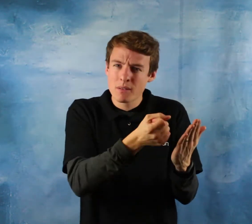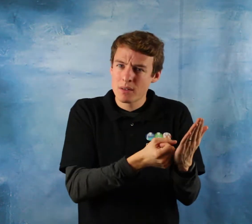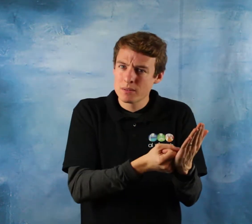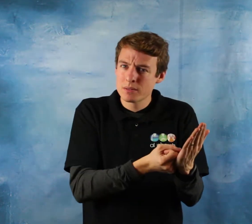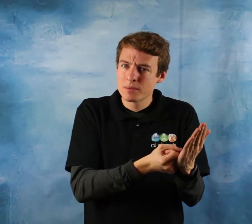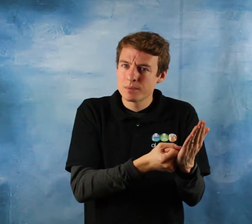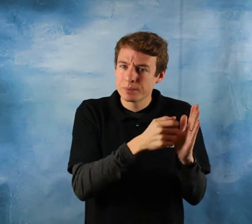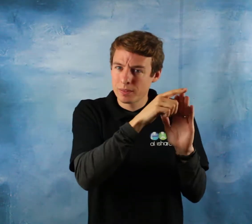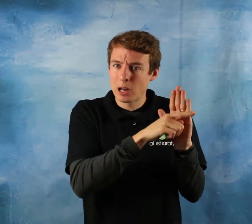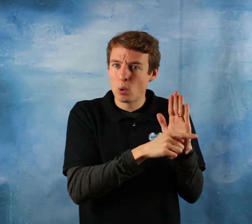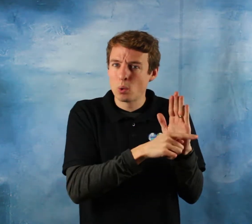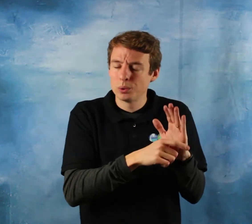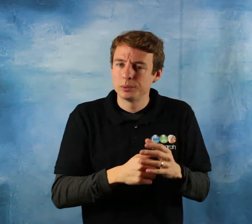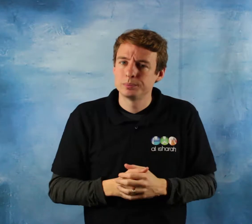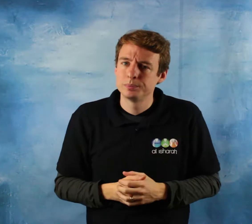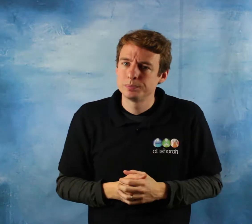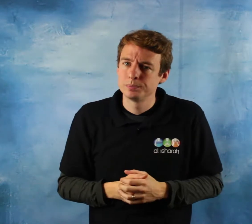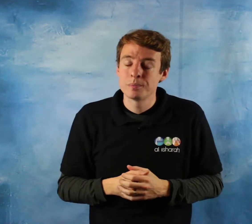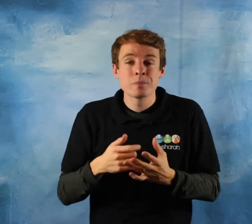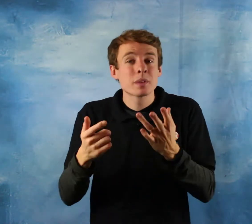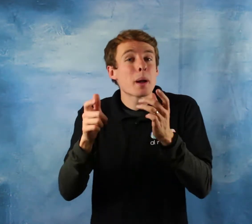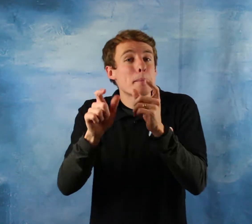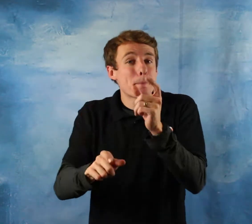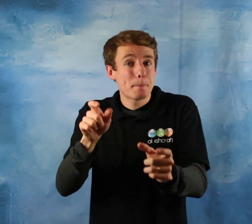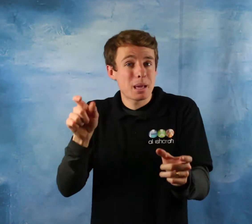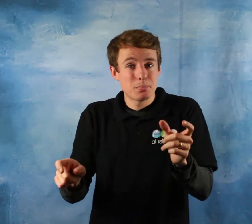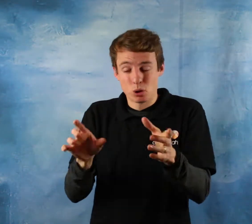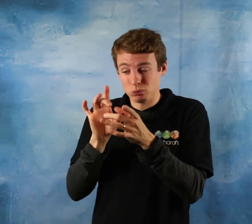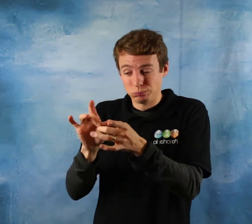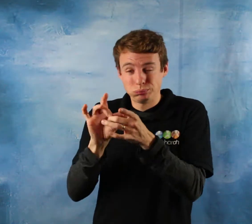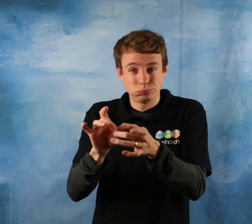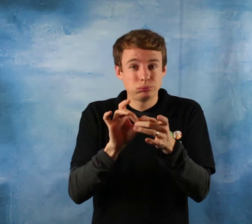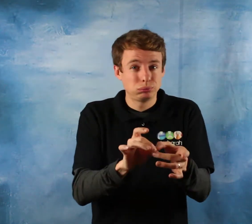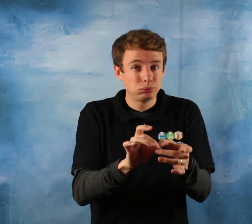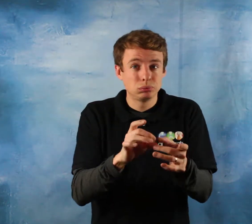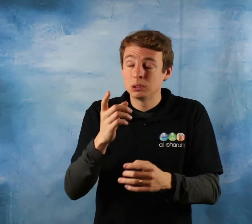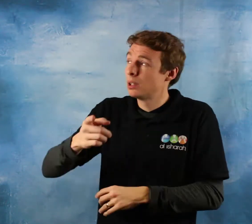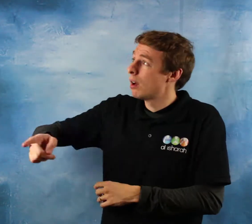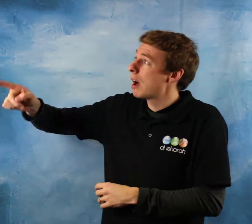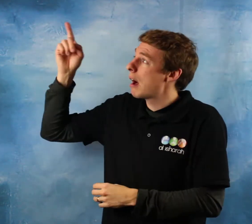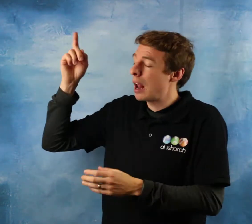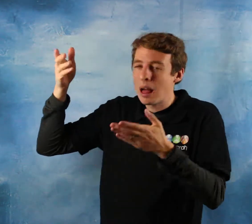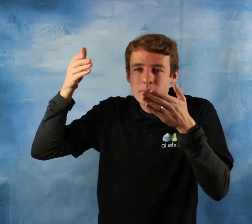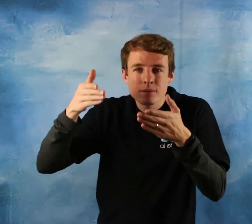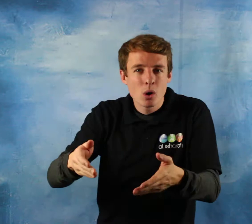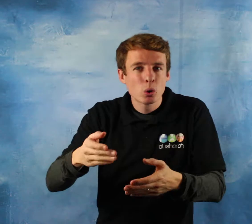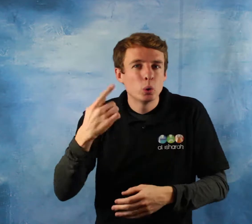a special emphasis on the most vulnerable members of our society. Namely women